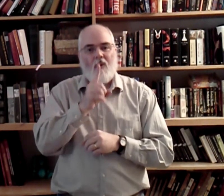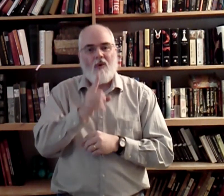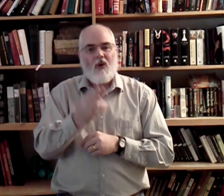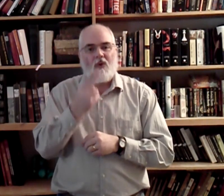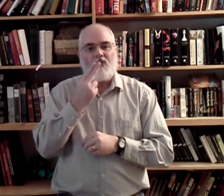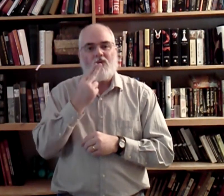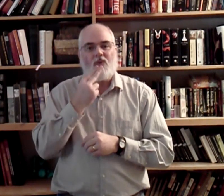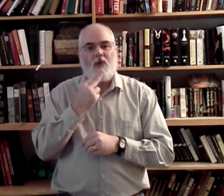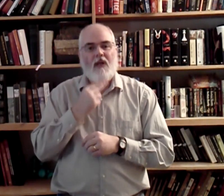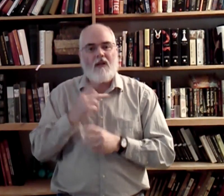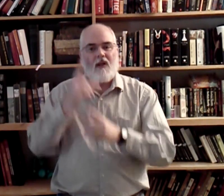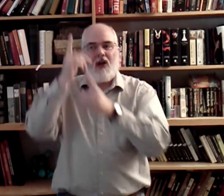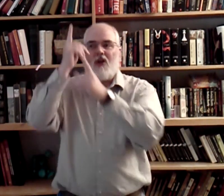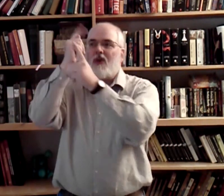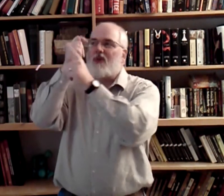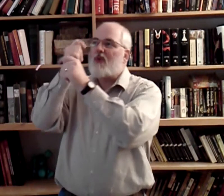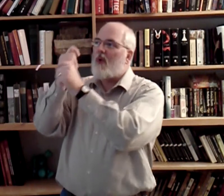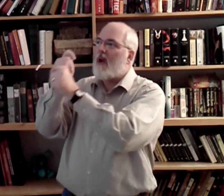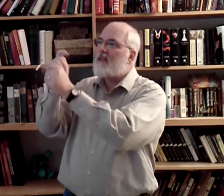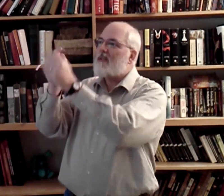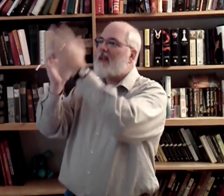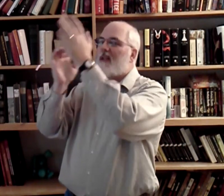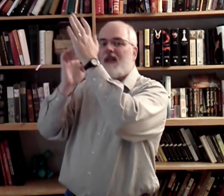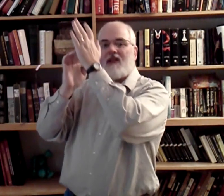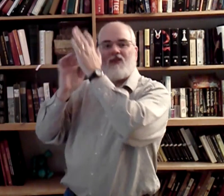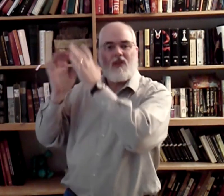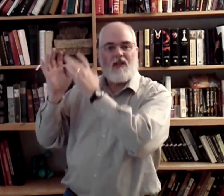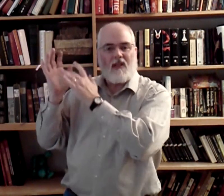How sweet to trust in Jesus.